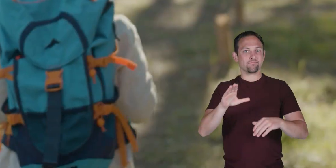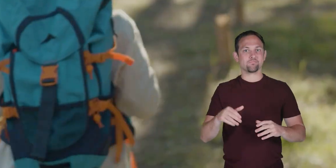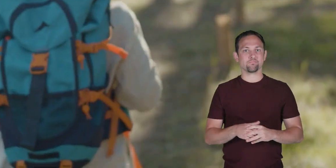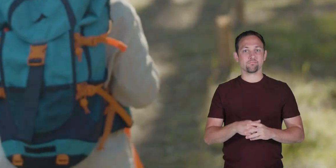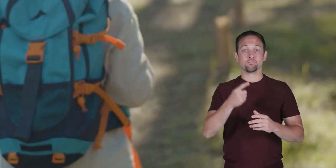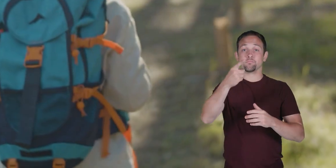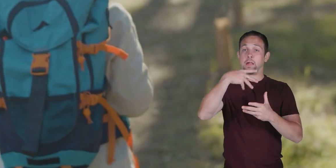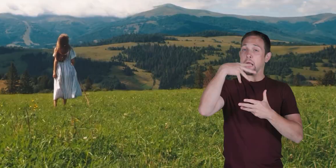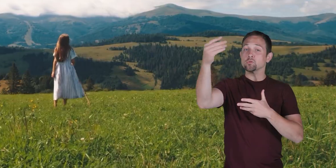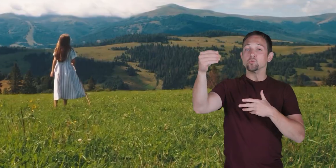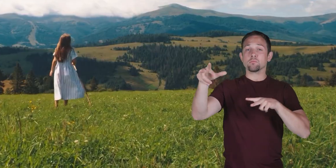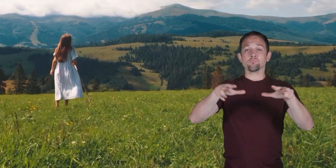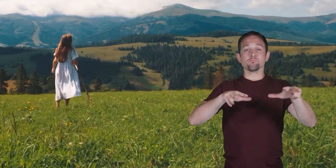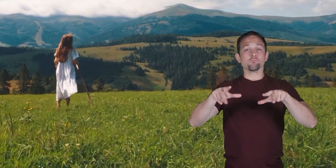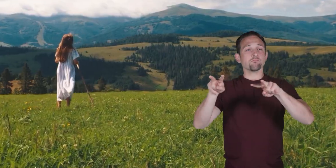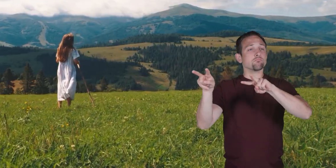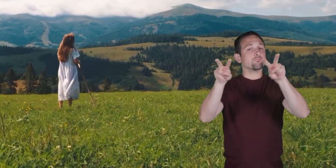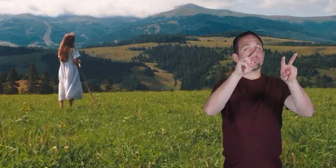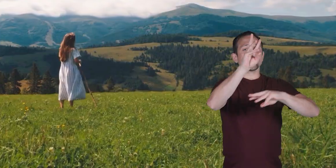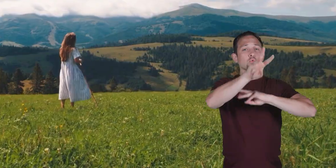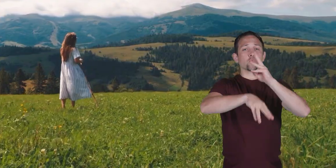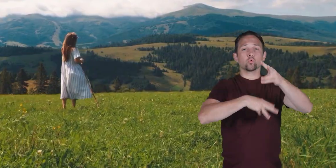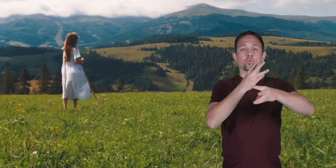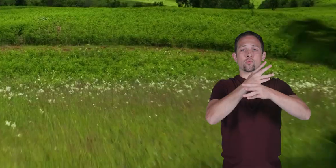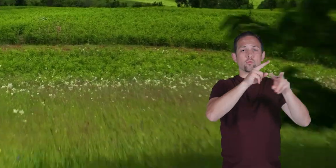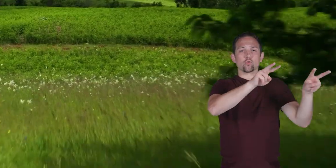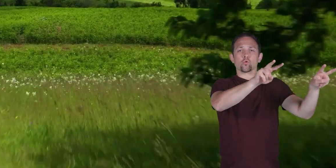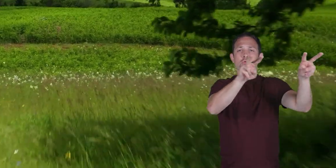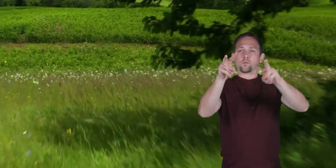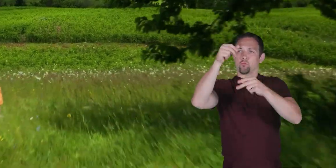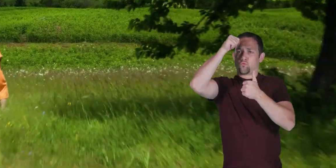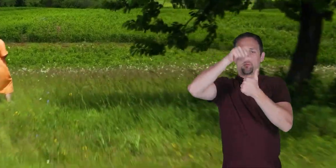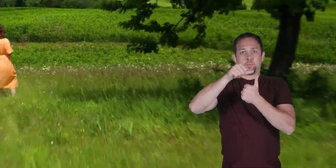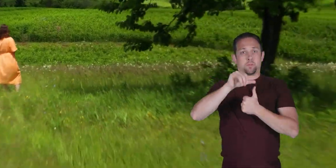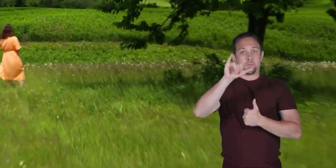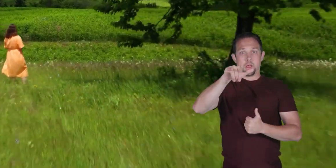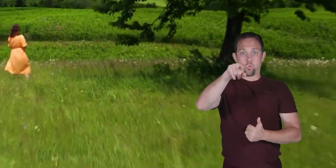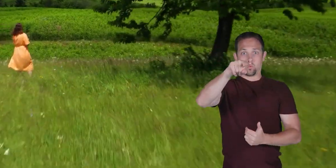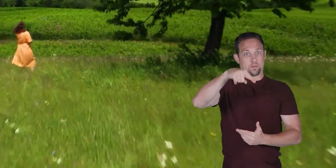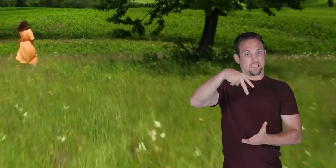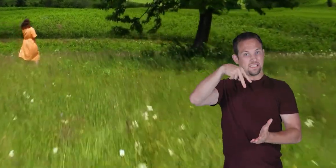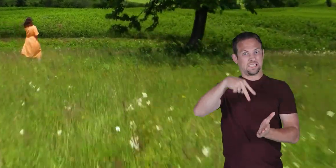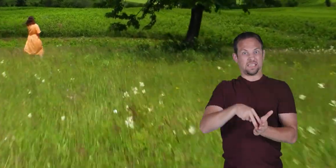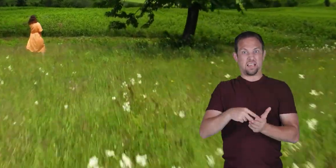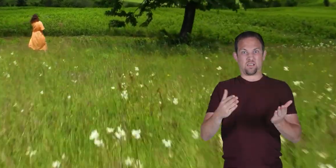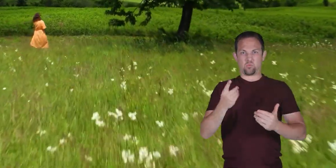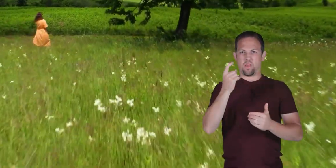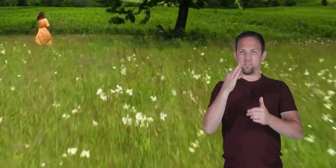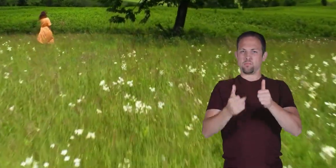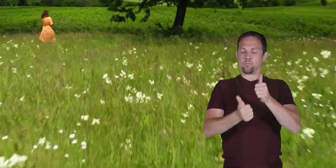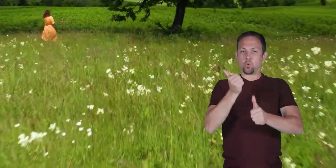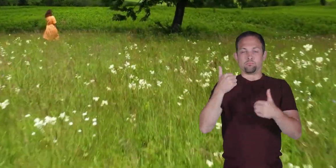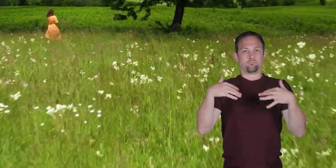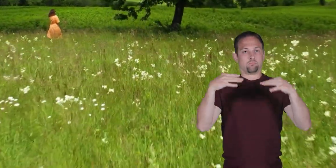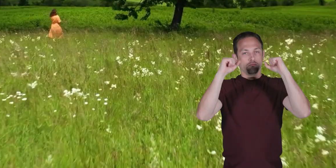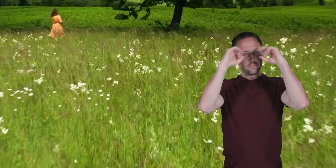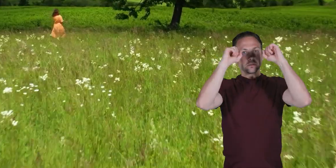you go outside and look at the world around you remember that you are standing on one of the most miraculous planets